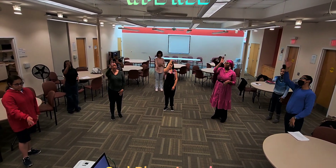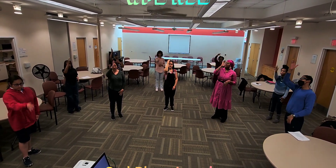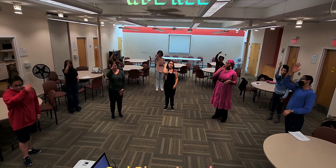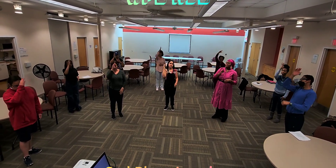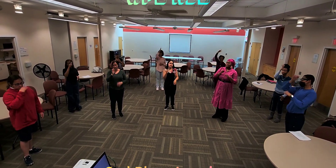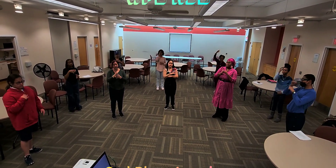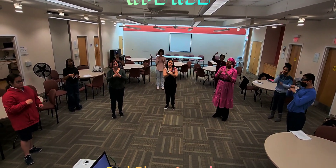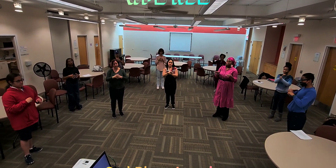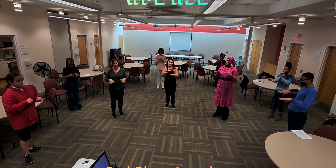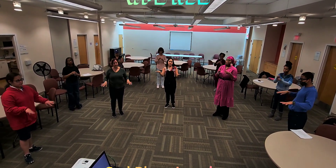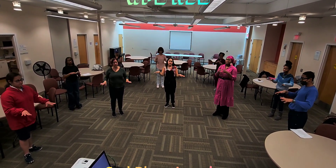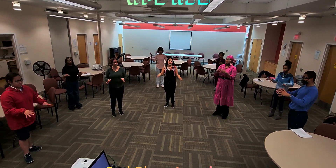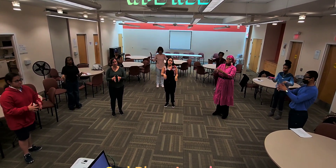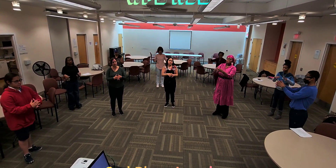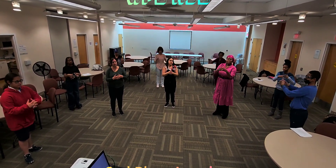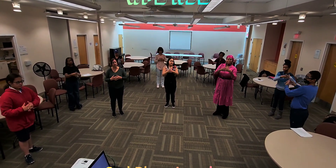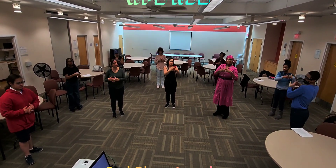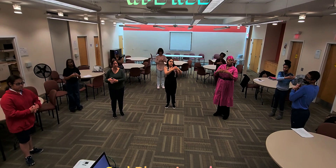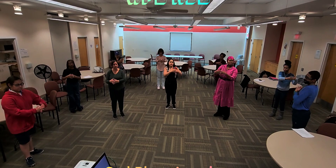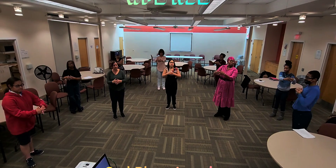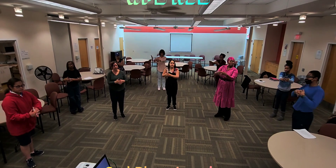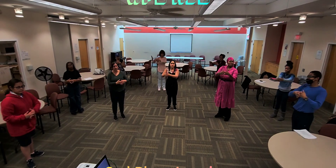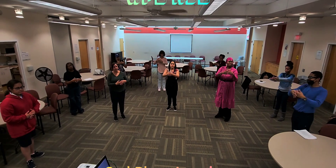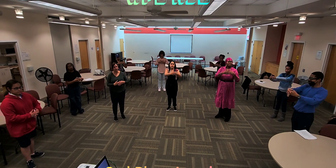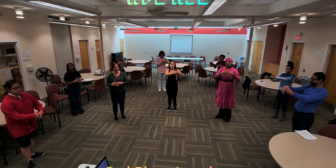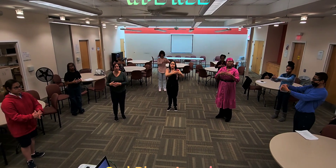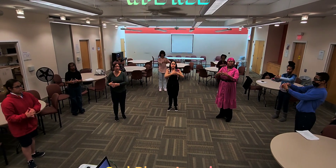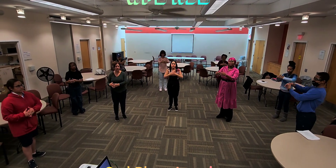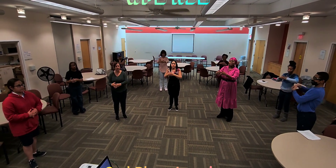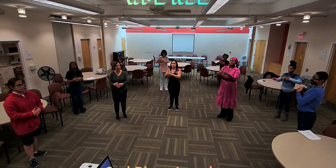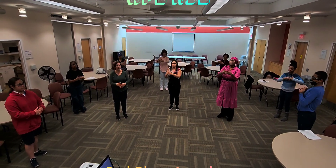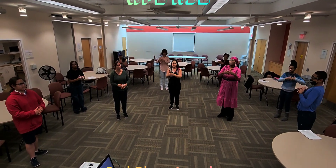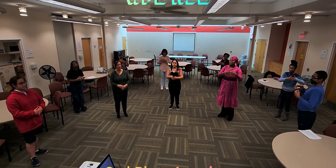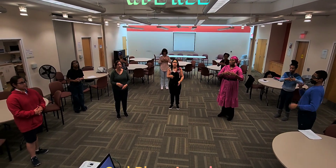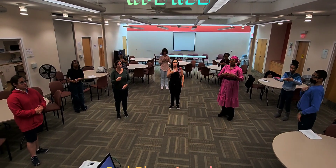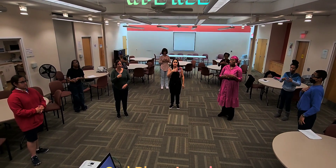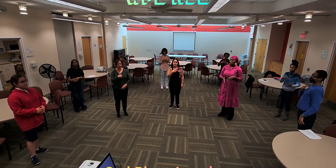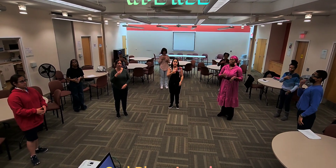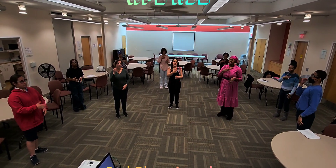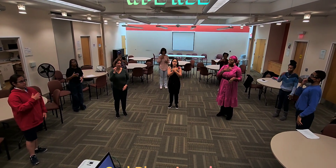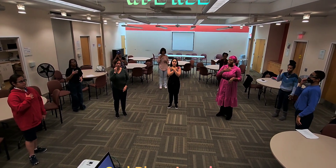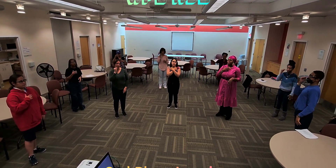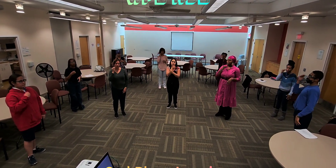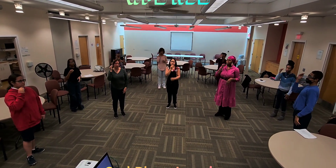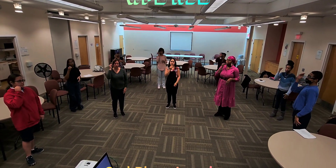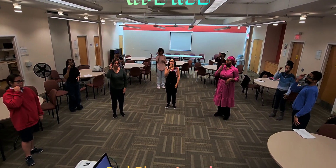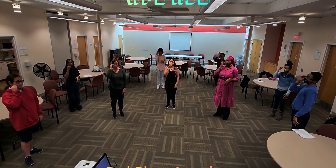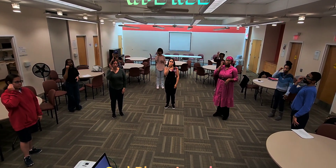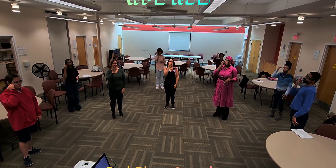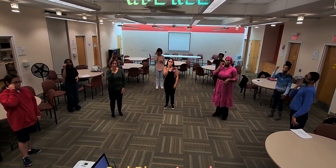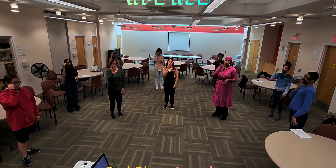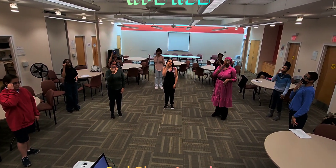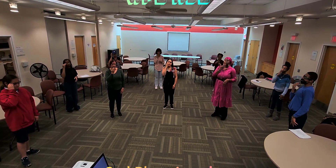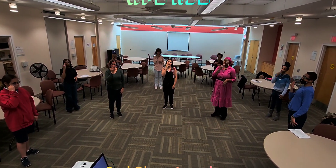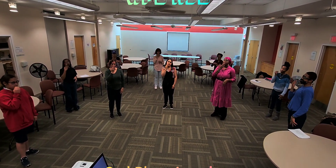bless America My home sweet